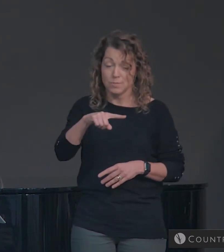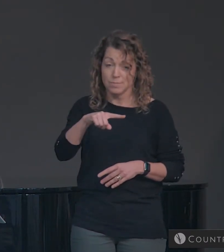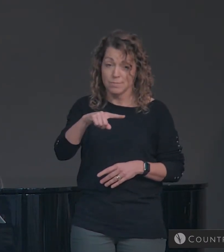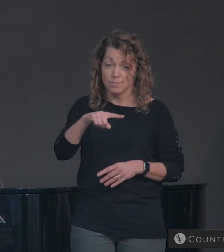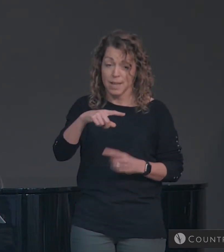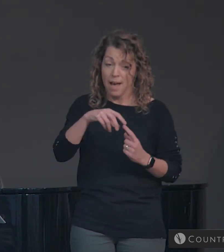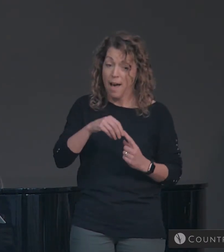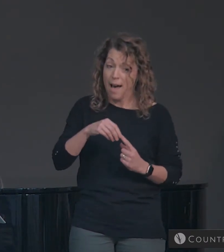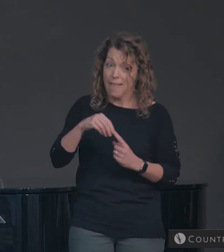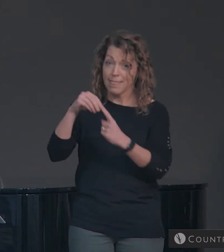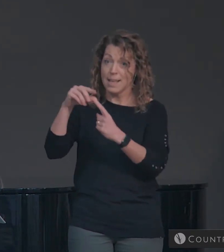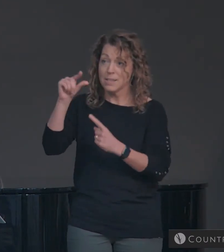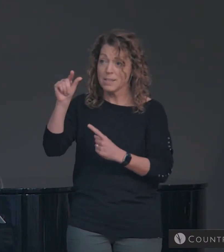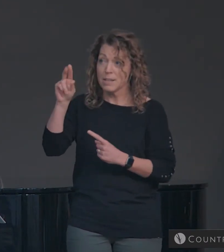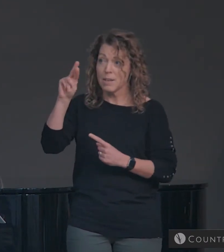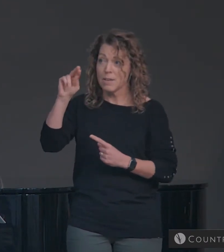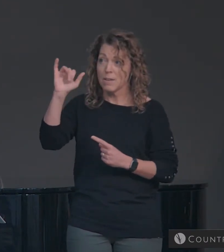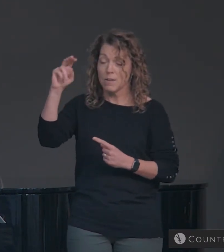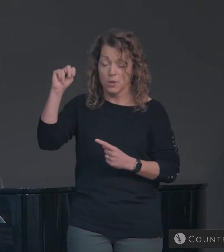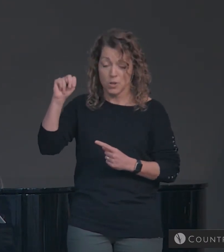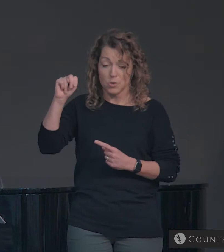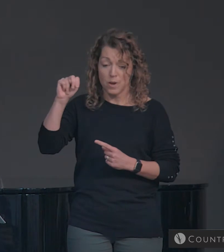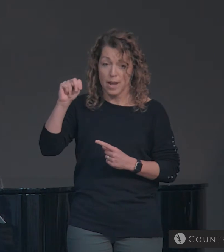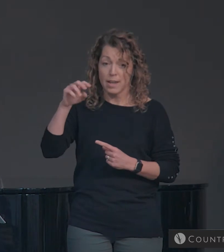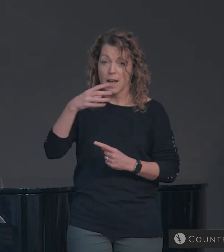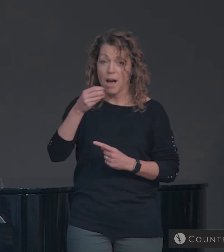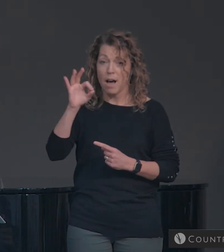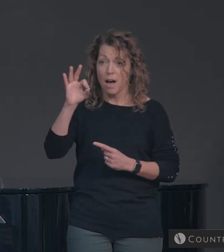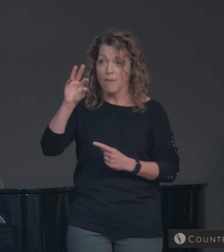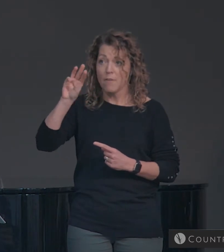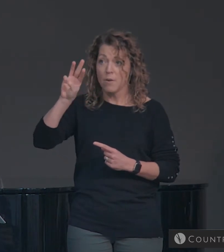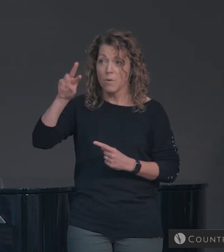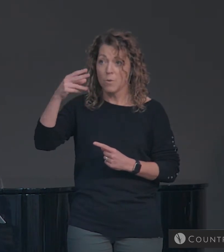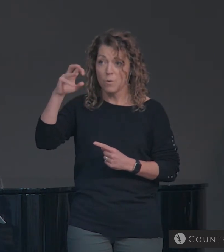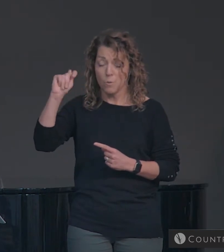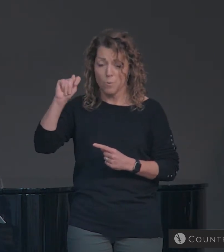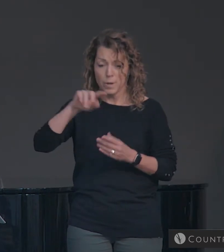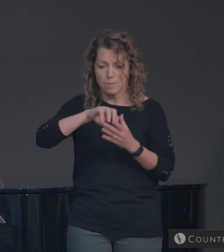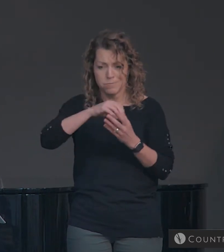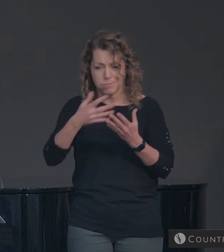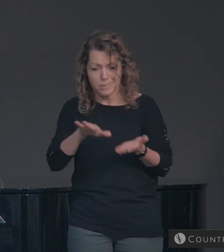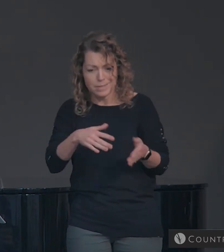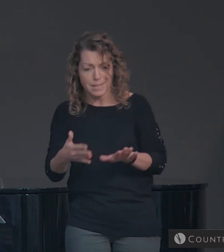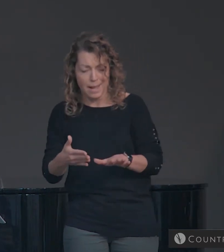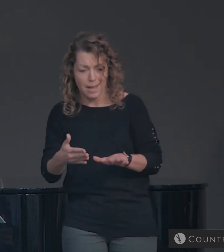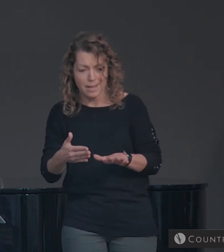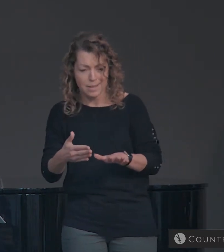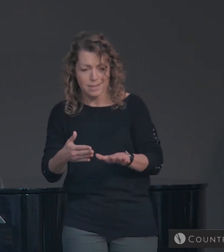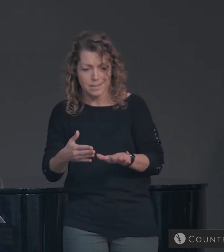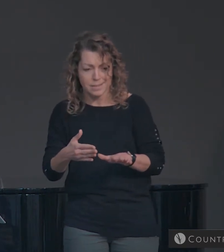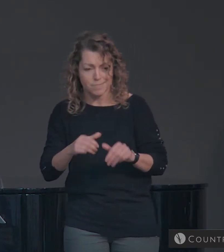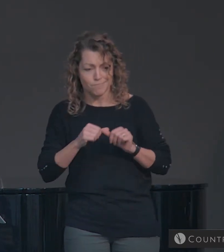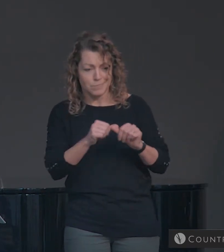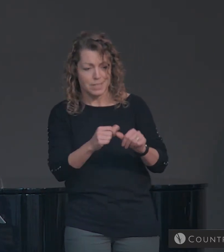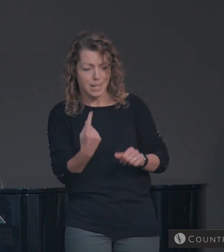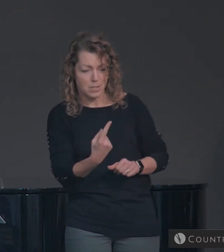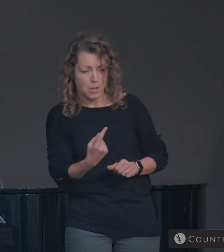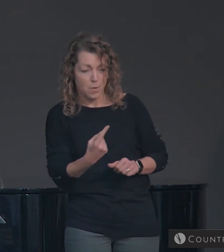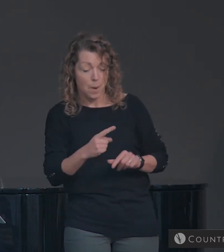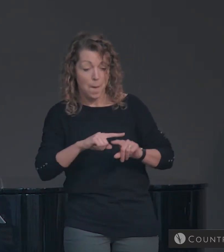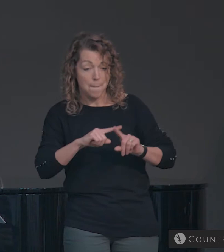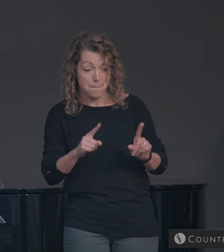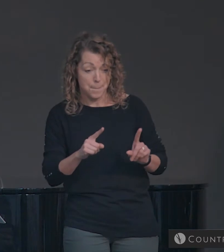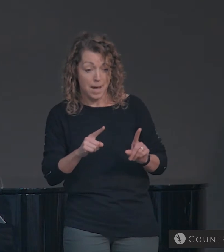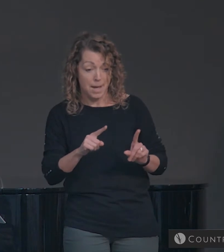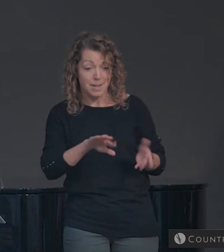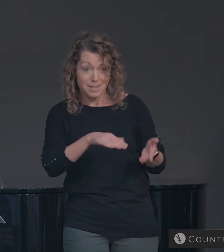unless a grain of wheat falls into the earth and dies, it remains alone. But if it dies, it